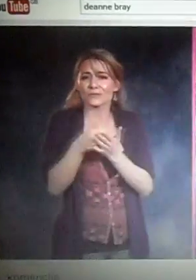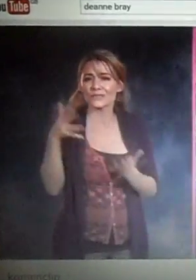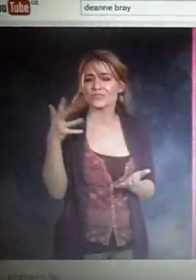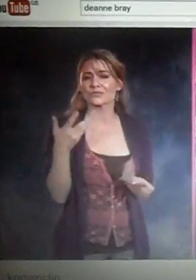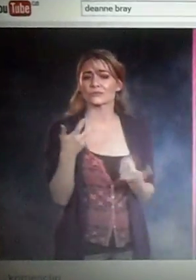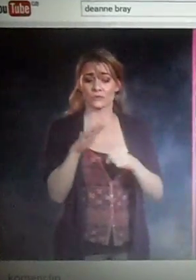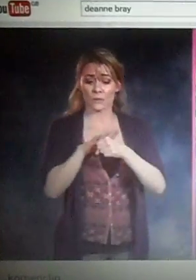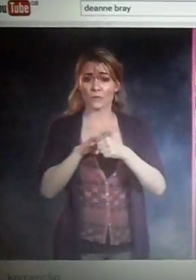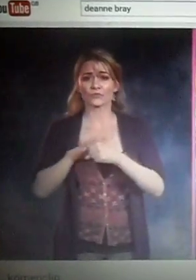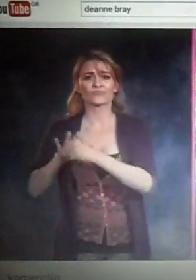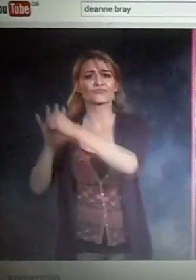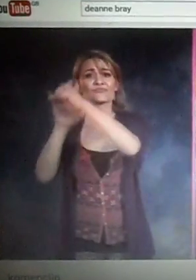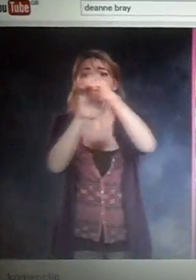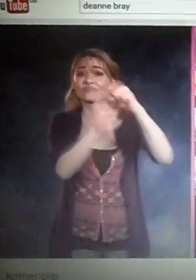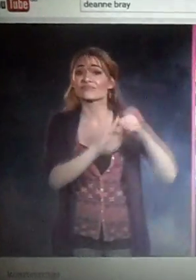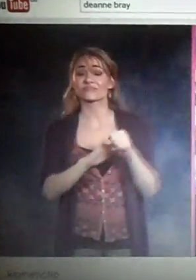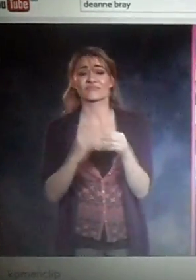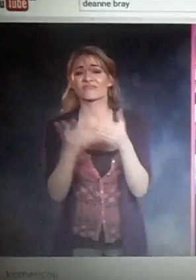location.